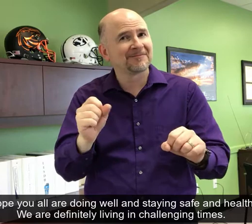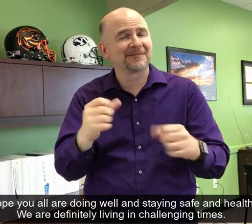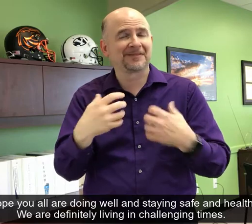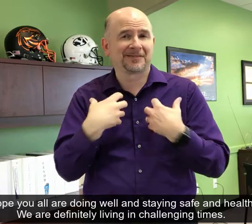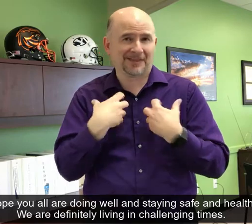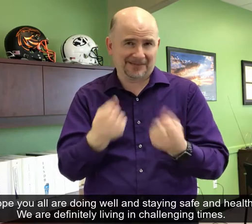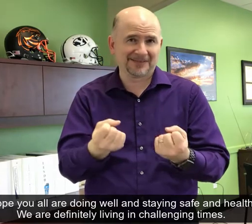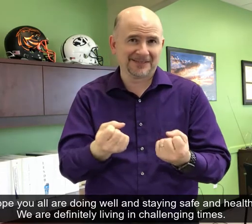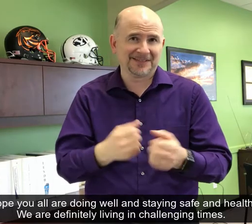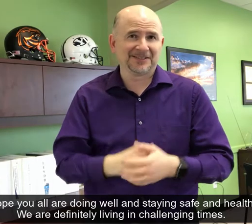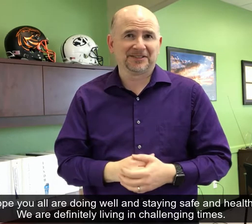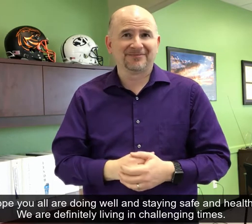safe and healthy.